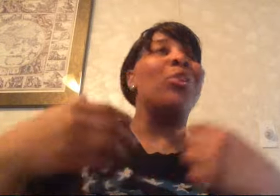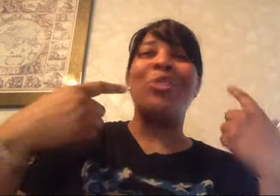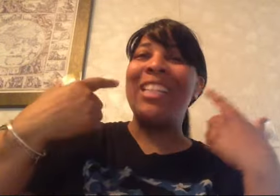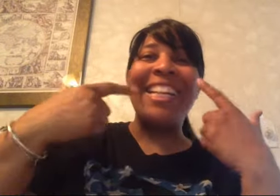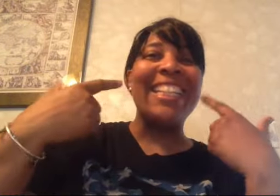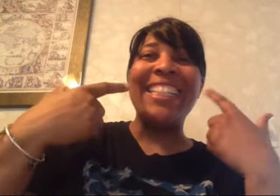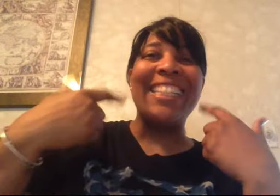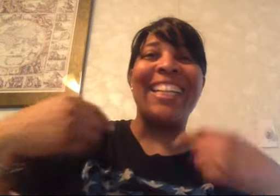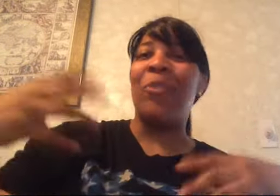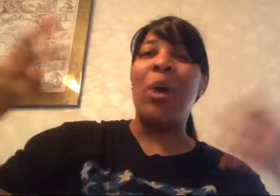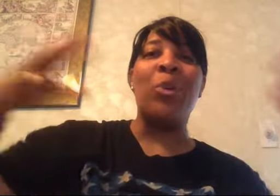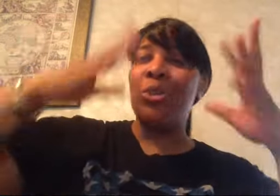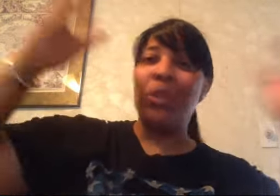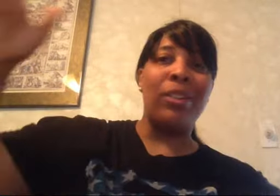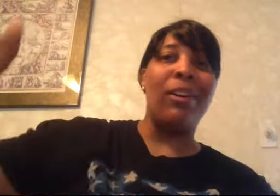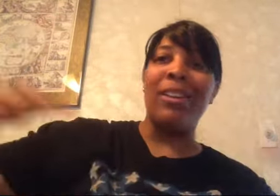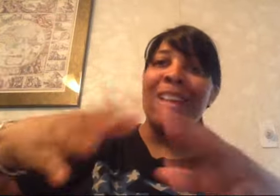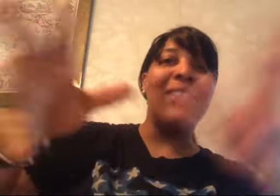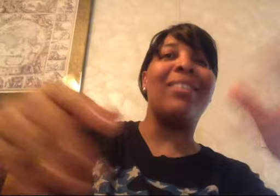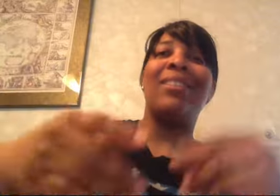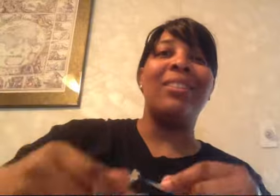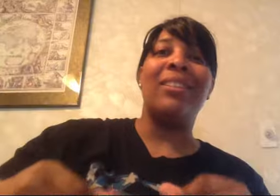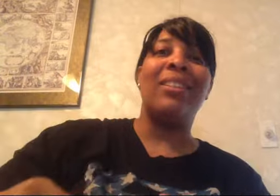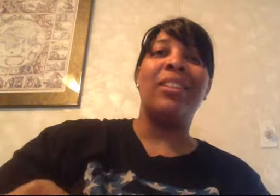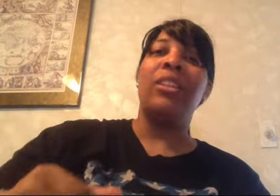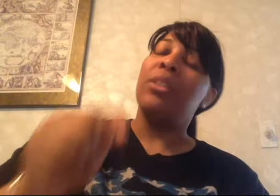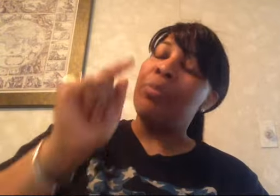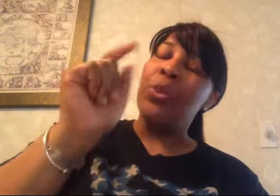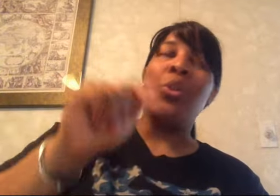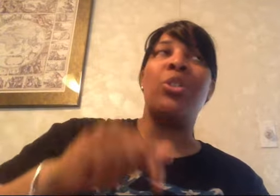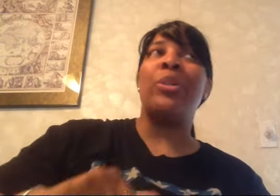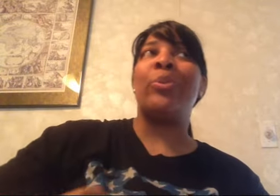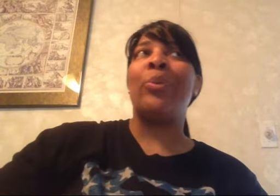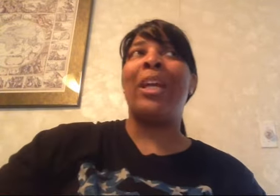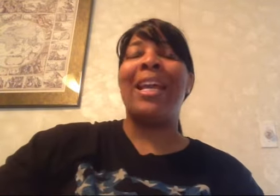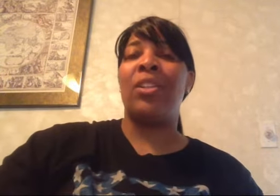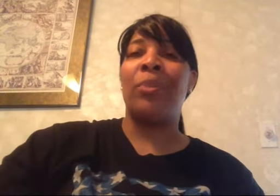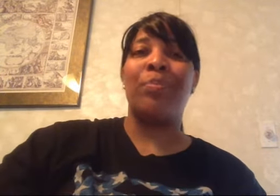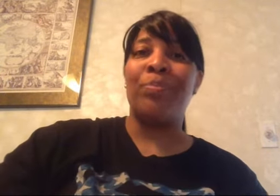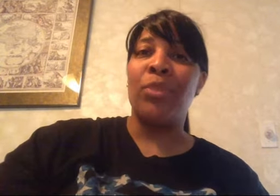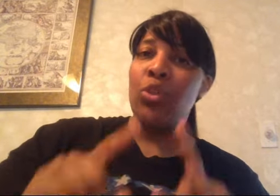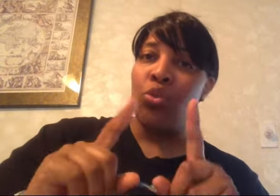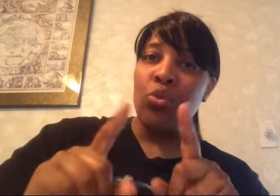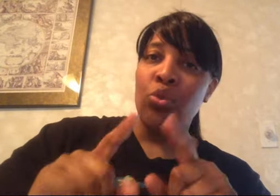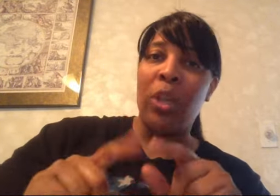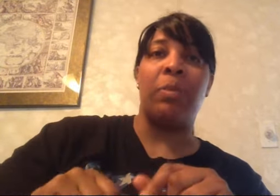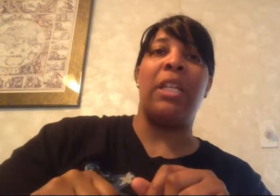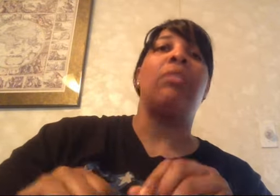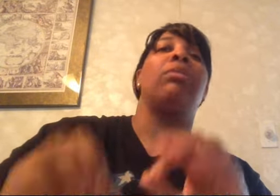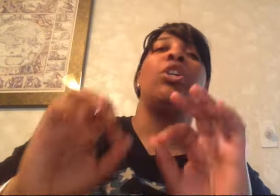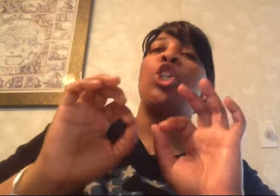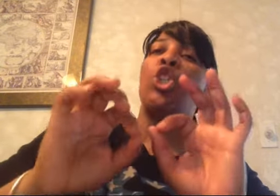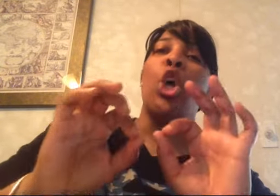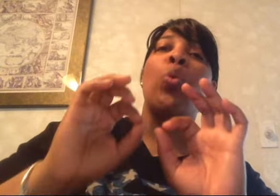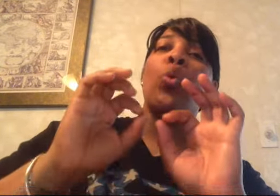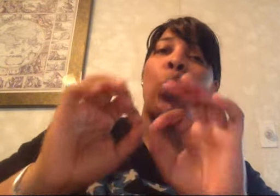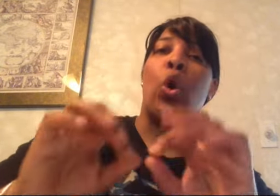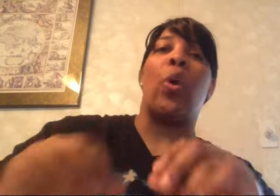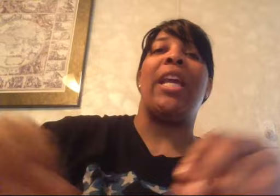we're doing this while we're doing all this we're doing what we gotta do trust me don't worry